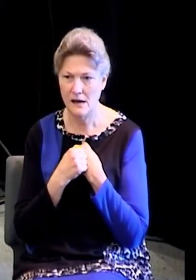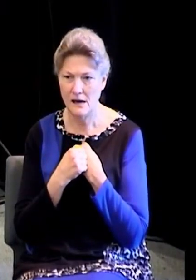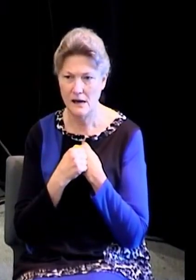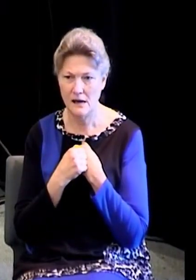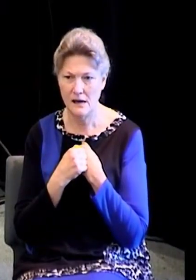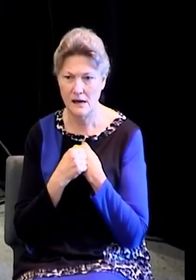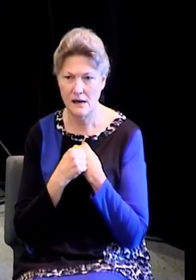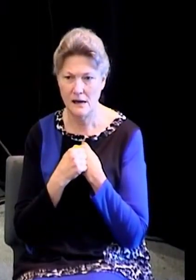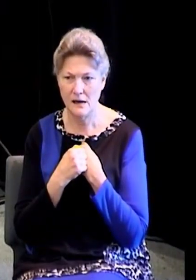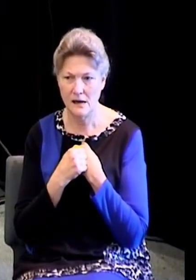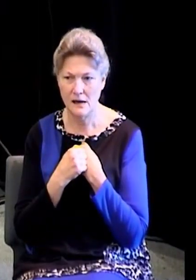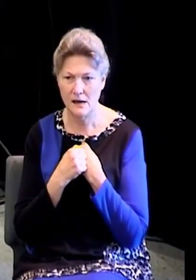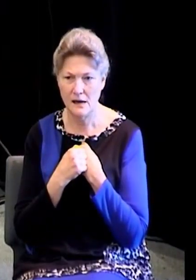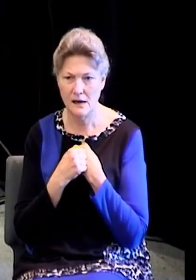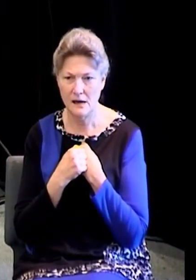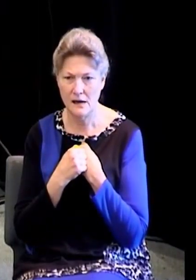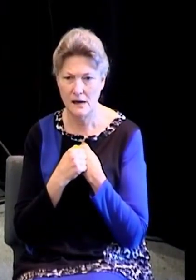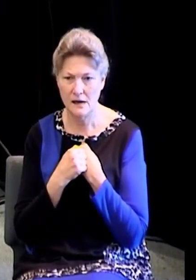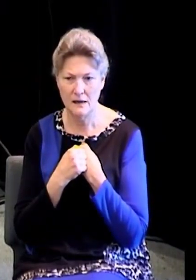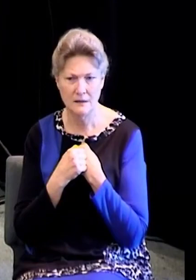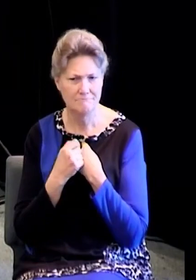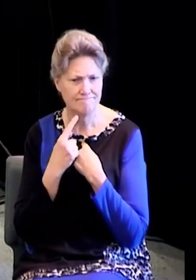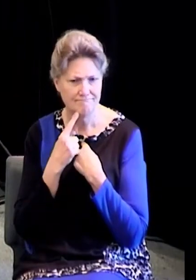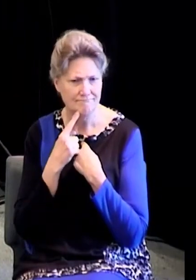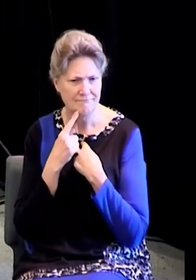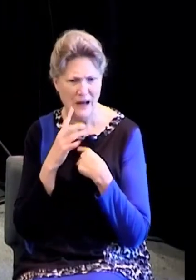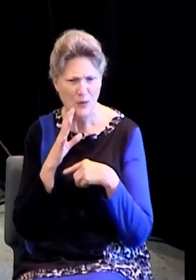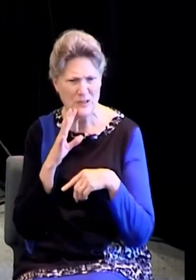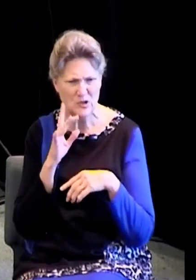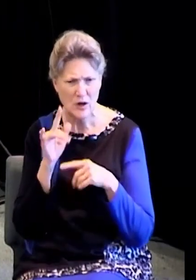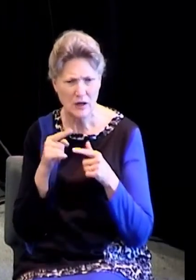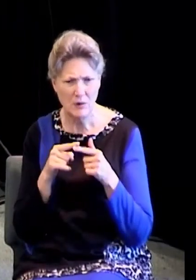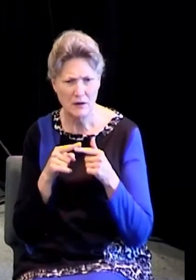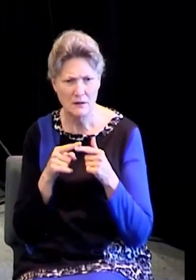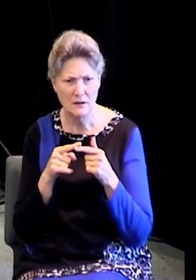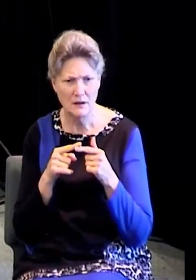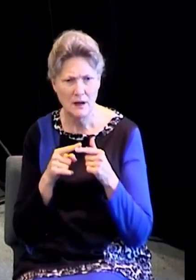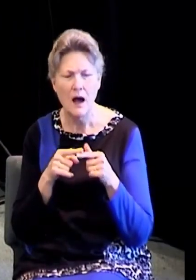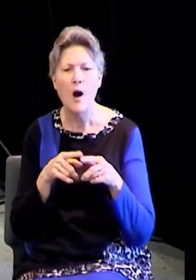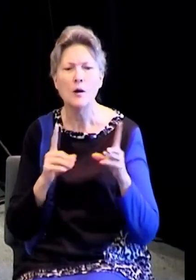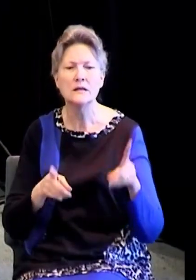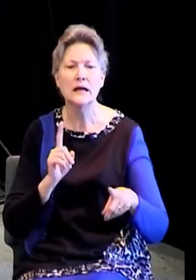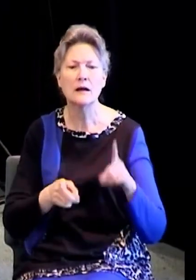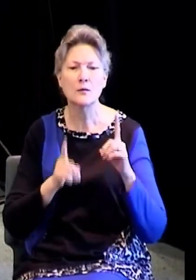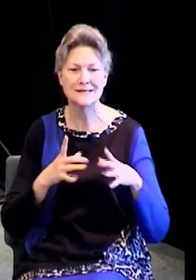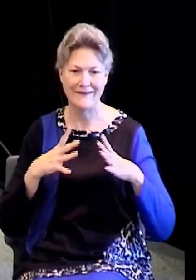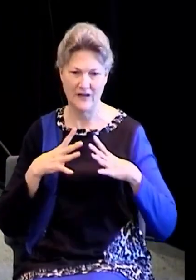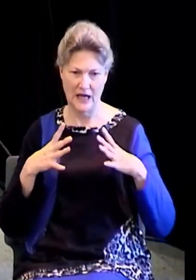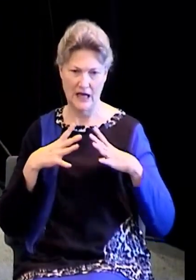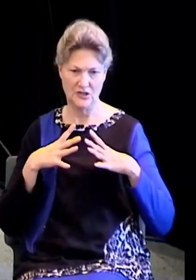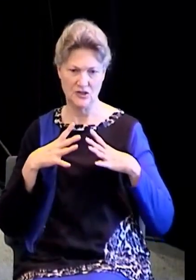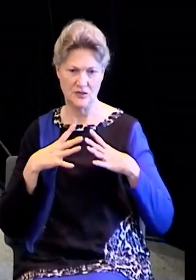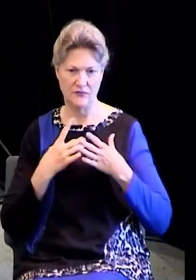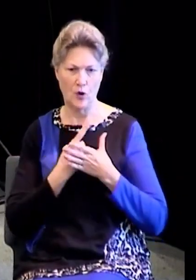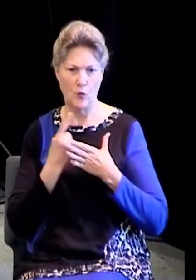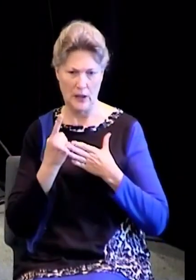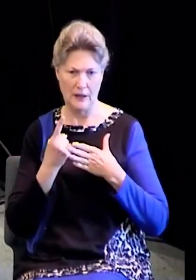Slimmer down to about four or five days, huh? That was excellent. Excellent. But thank you all for coming yesterday